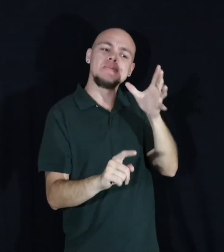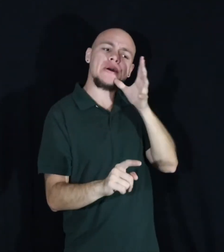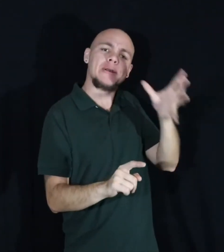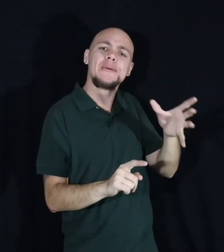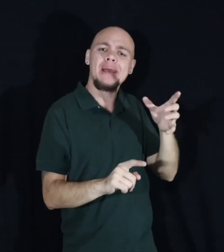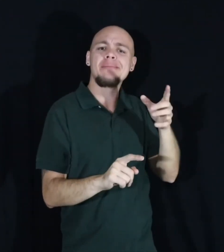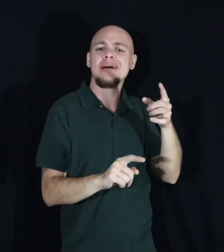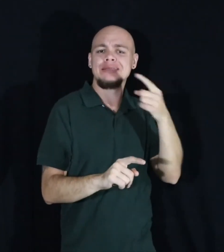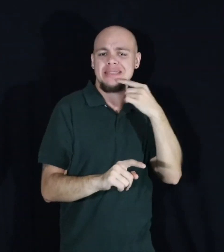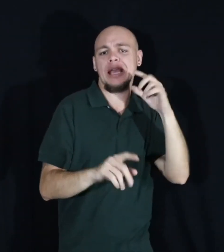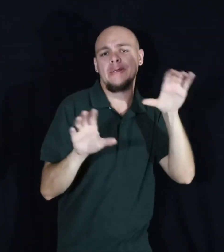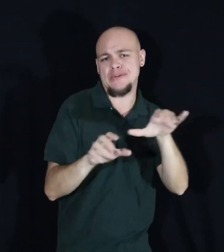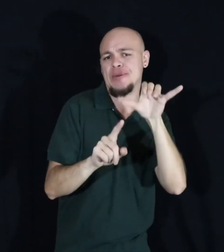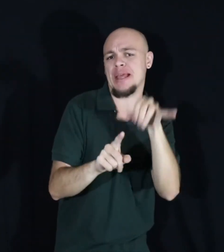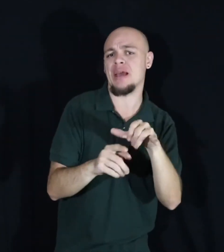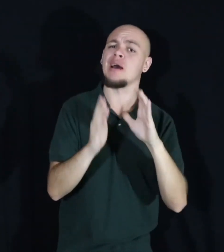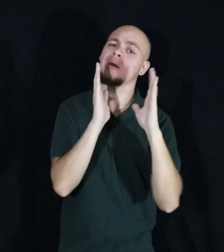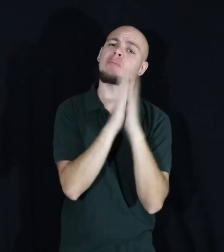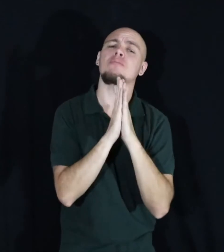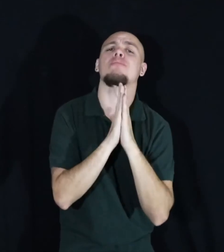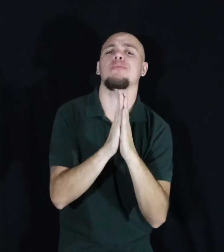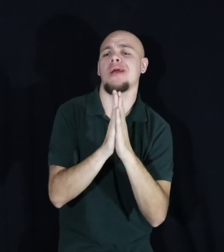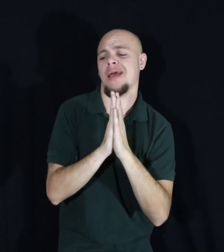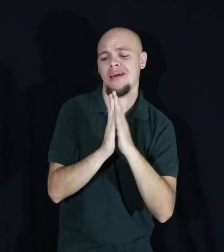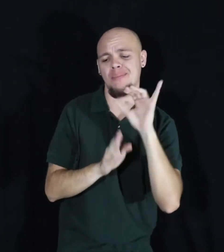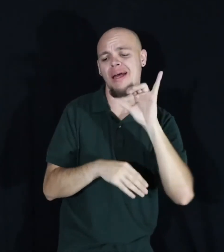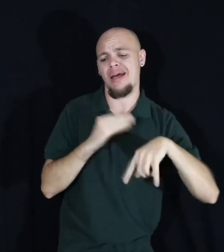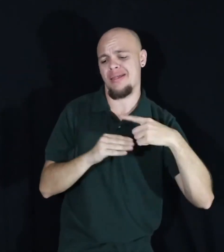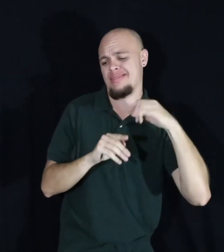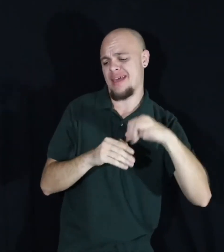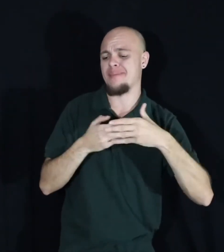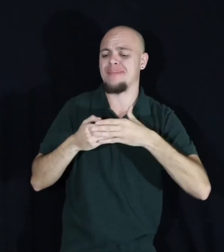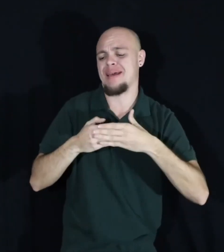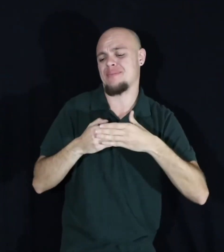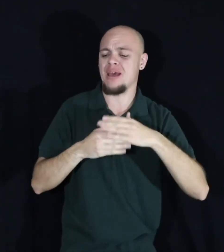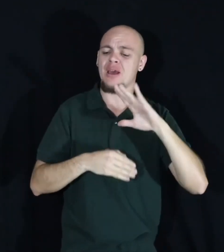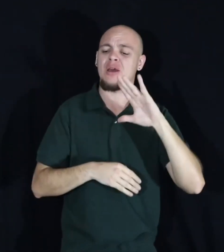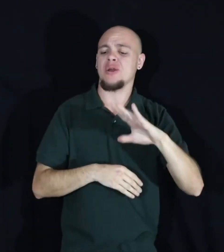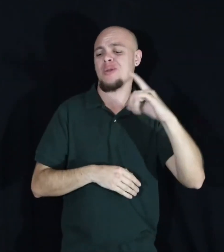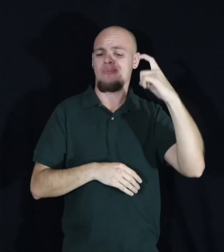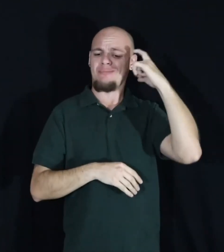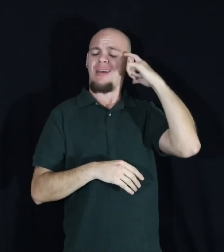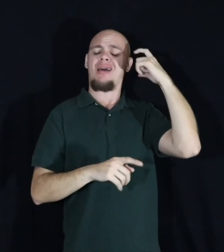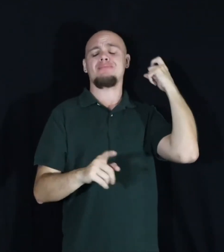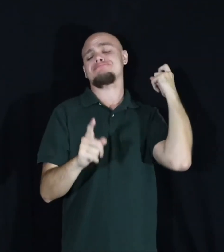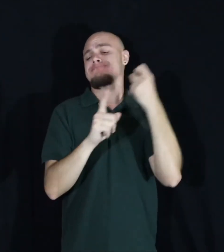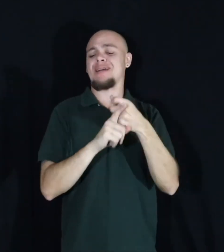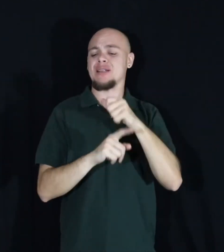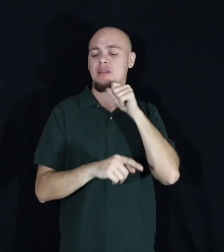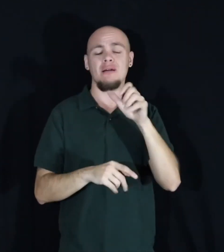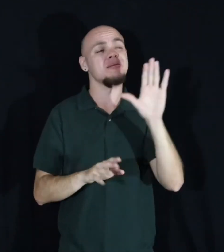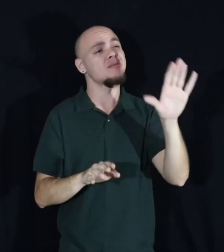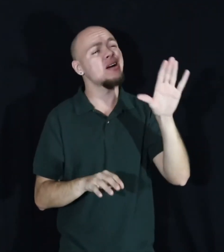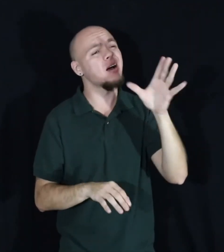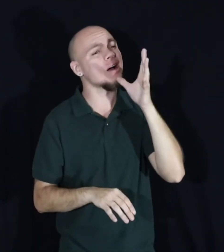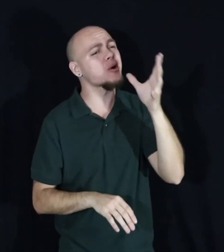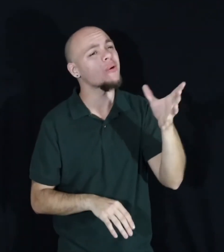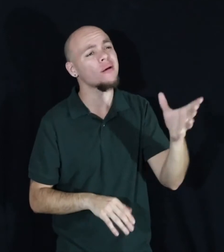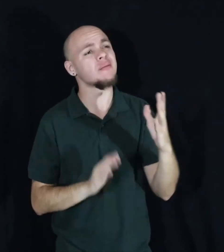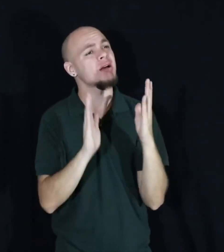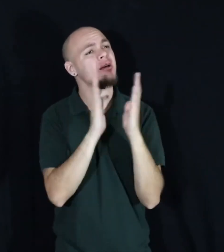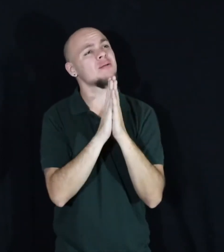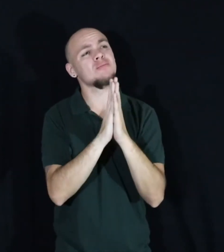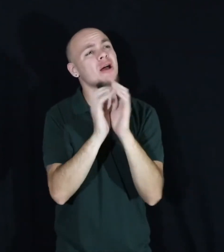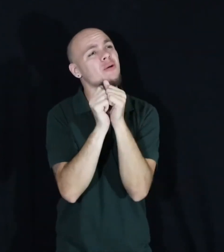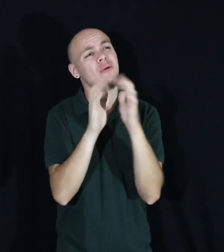do, right? They say, pray about it, baby. Don't let it get to your head. But grandma, prayer without